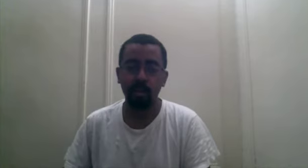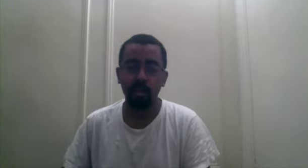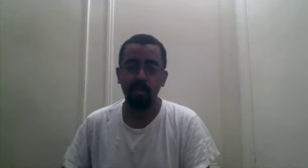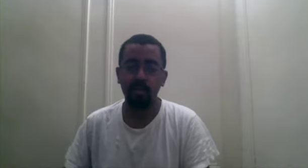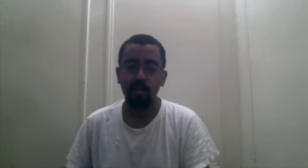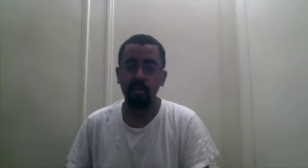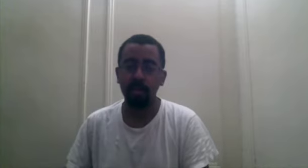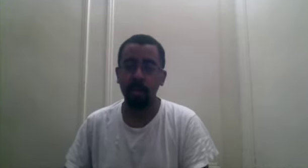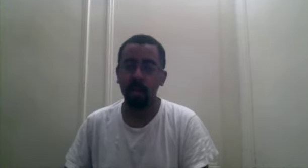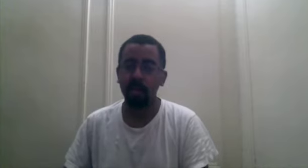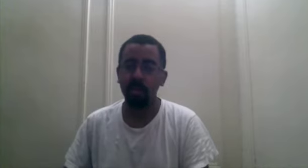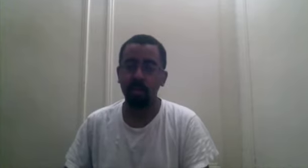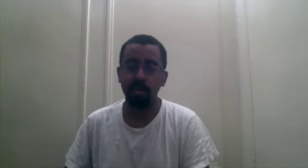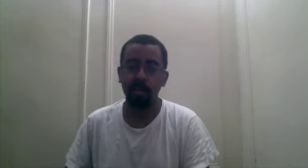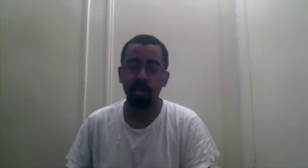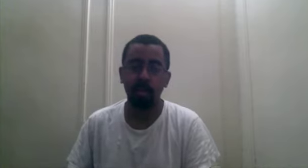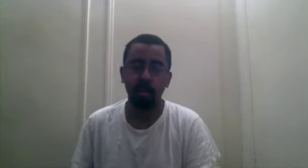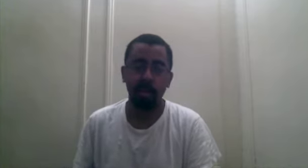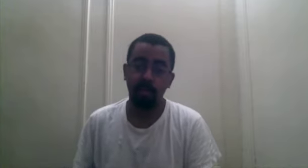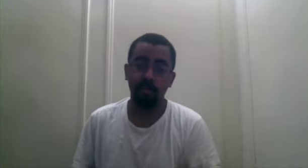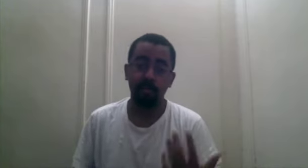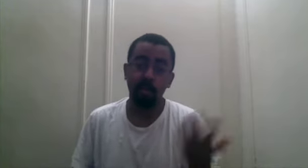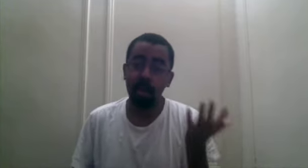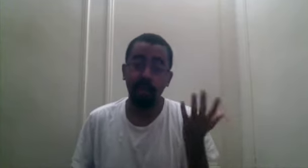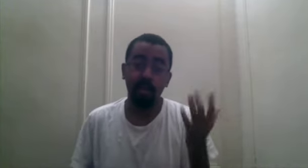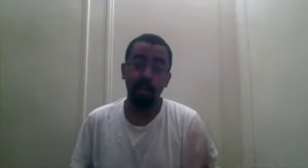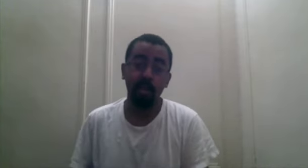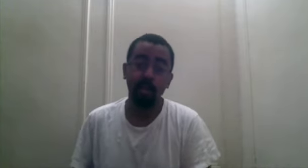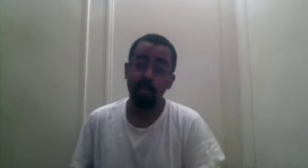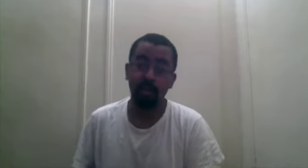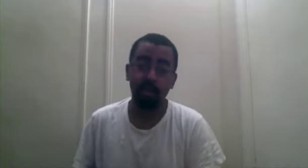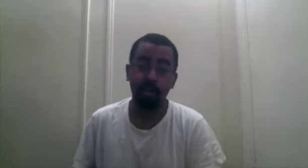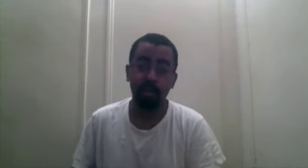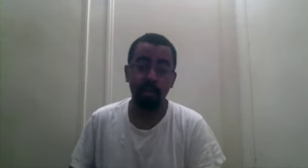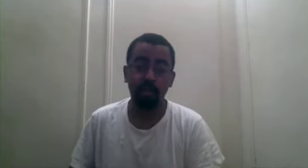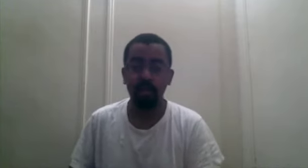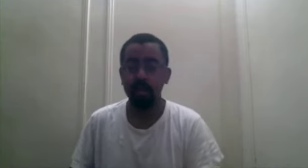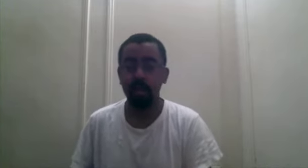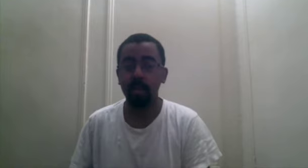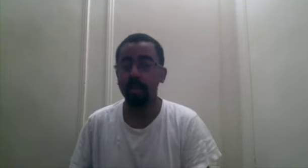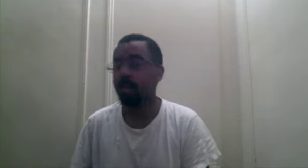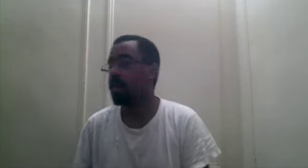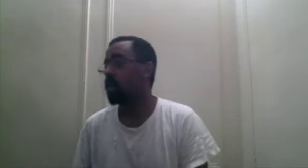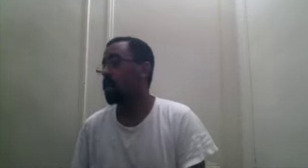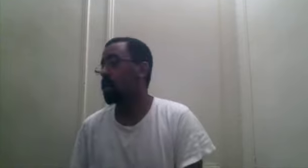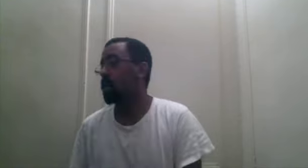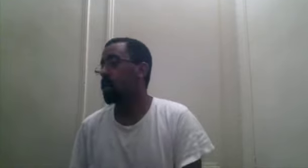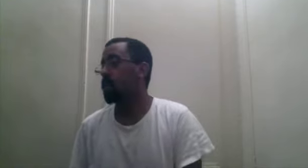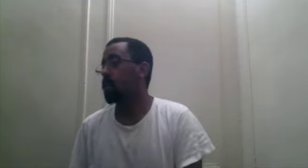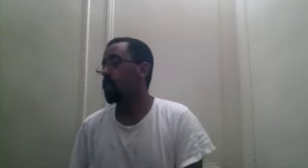Neptune and Poseidon or some shit. We, we have no idea what the fuck he's doing. But to hell with it. Um,